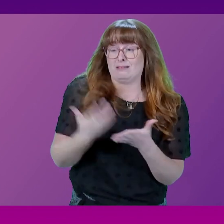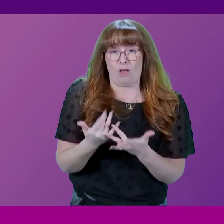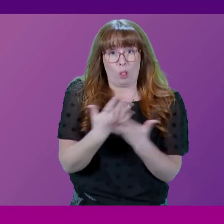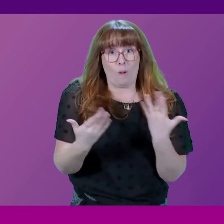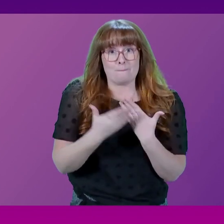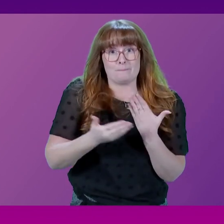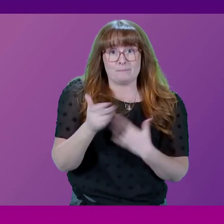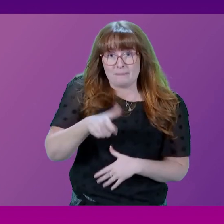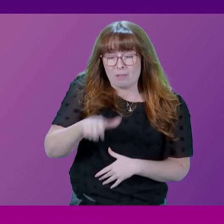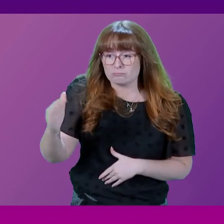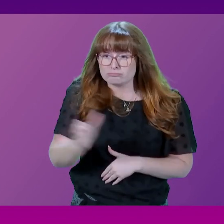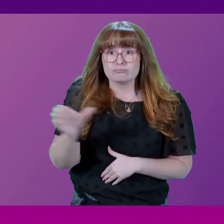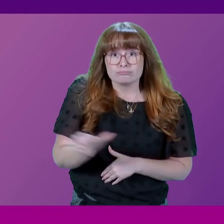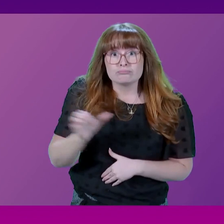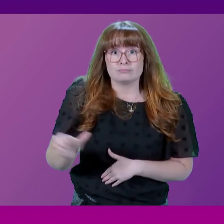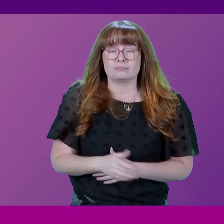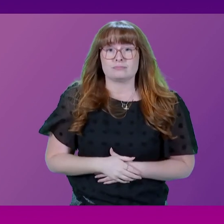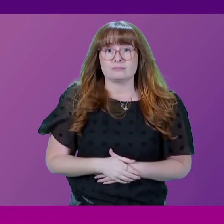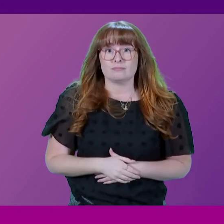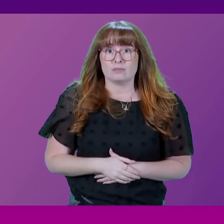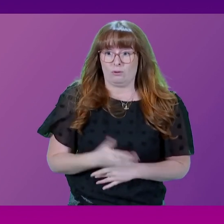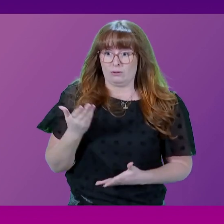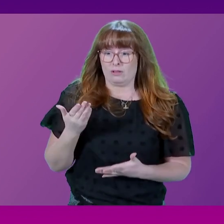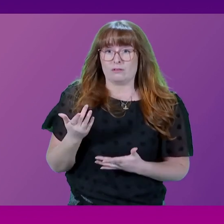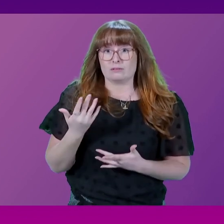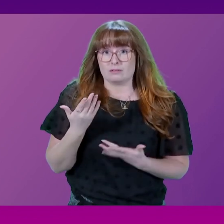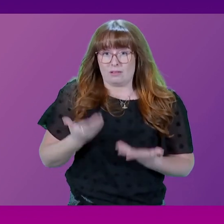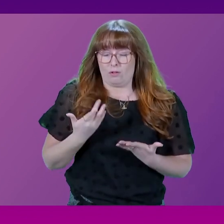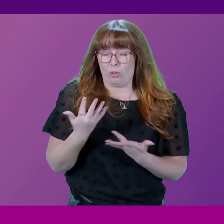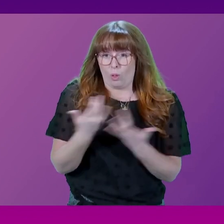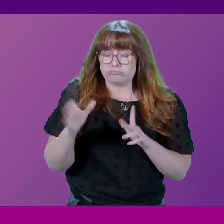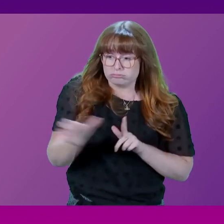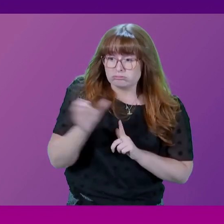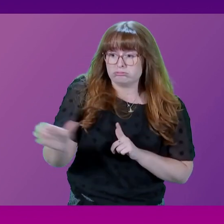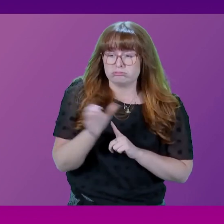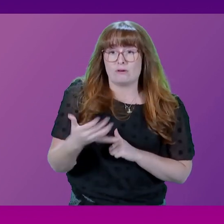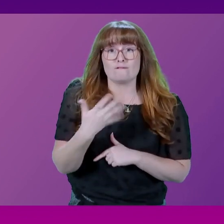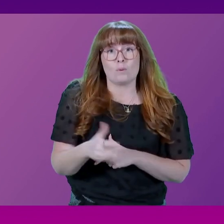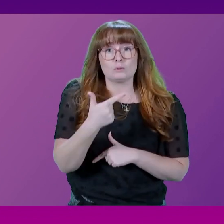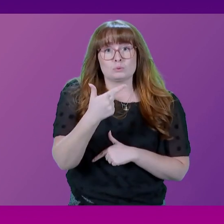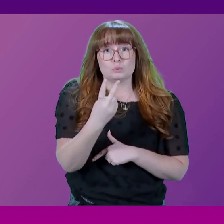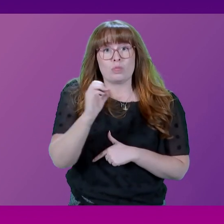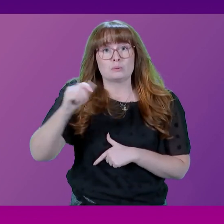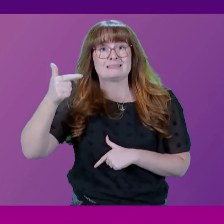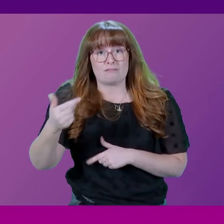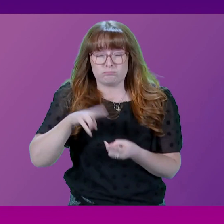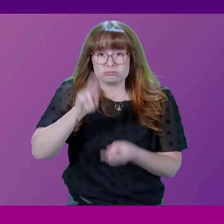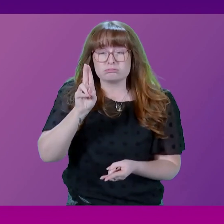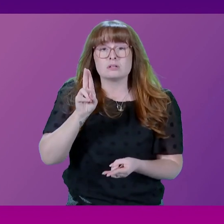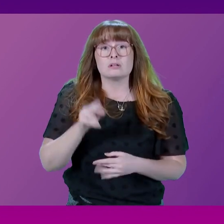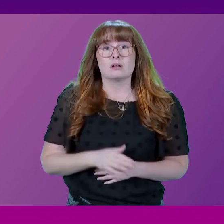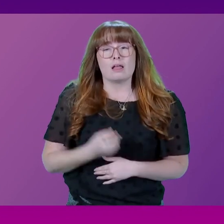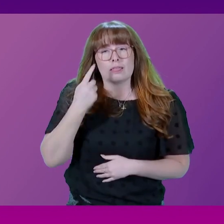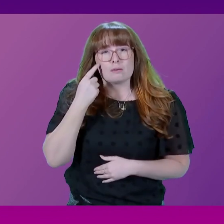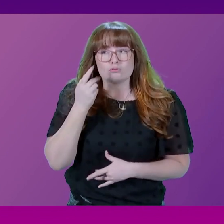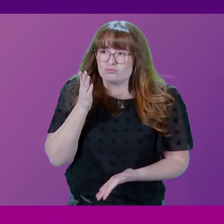Over 350 more police officers than when we took office in 2007. When it comes to real